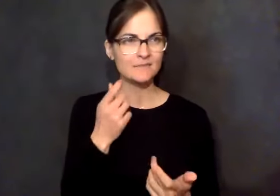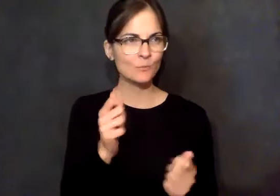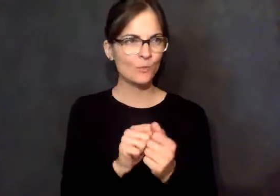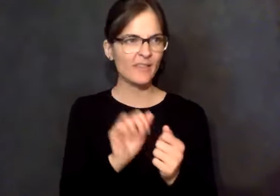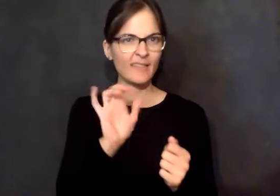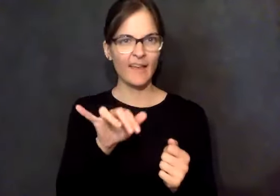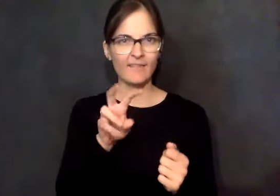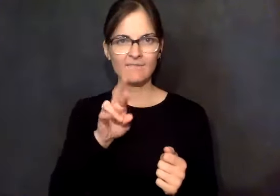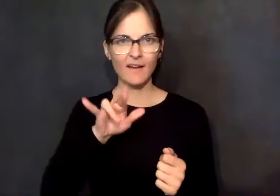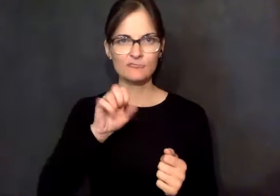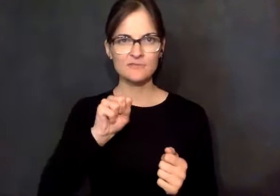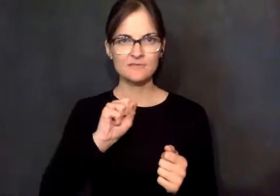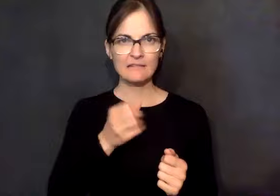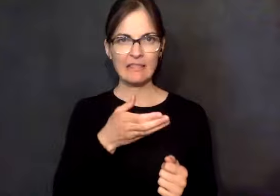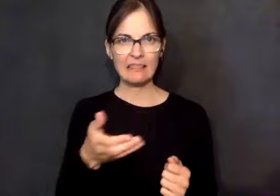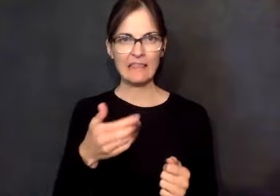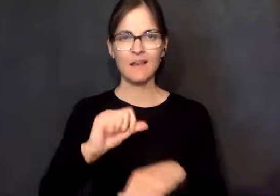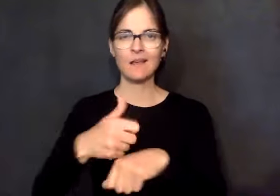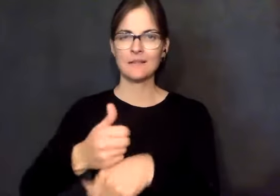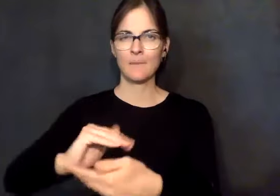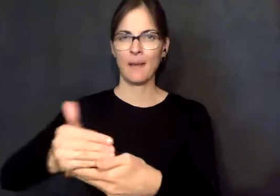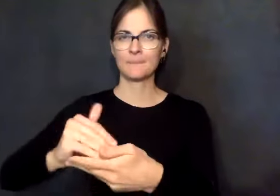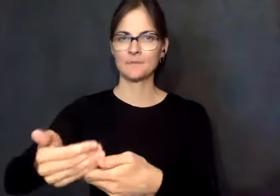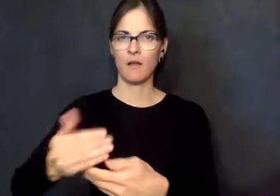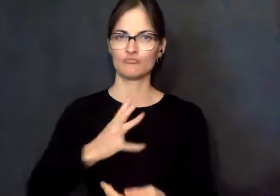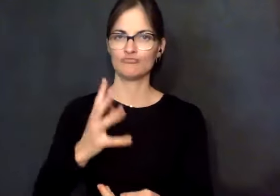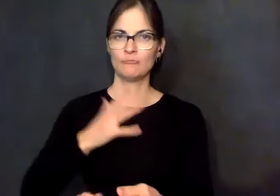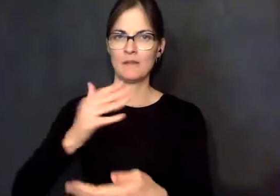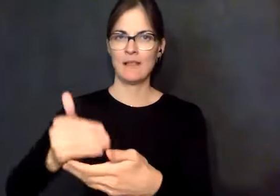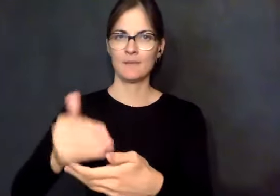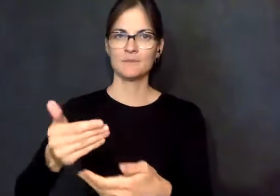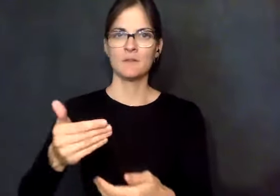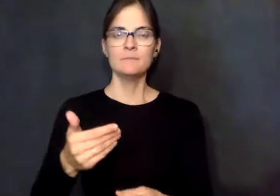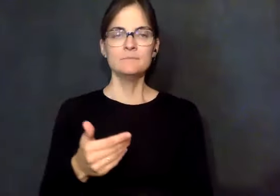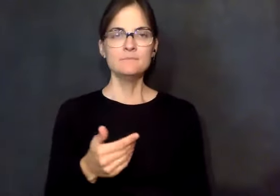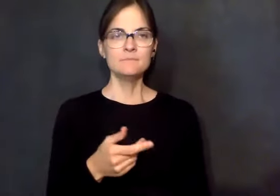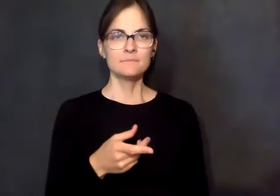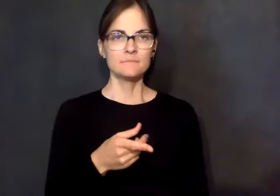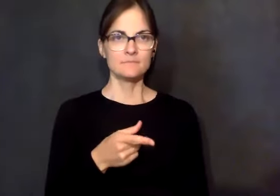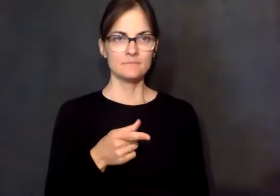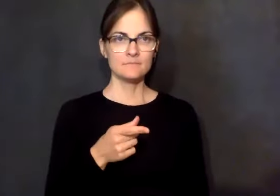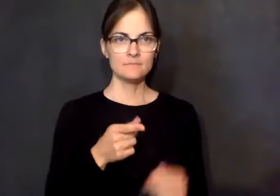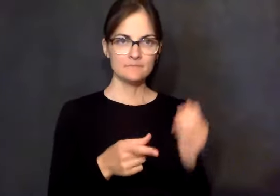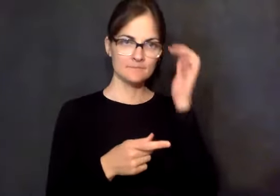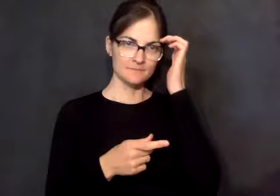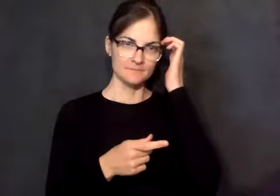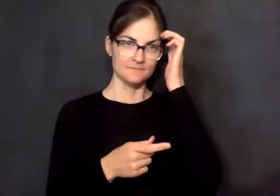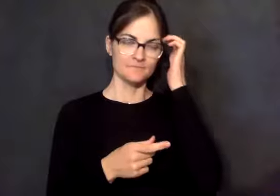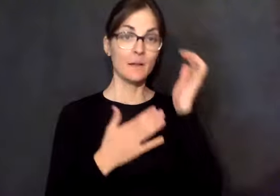since the thing started, I got the laptop where I can do the Zoom because my computer was so old. I had